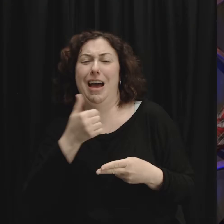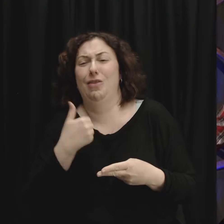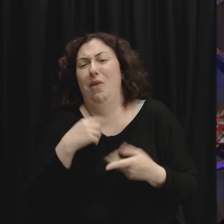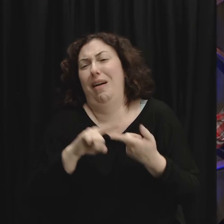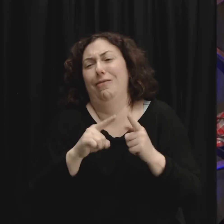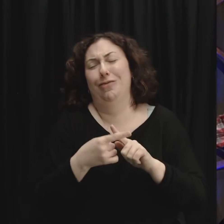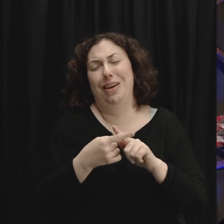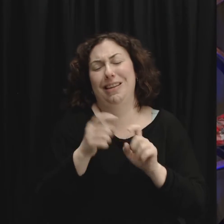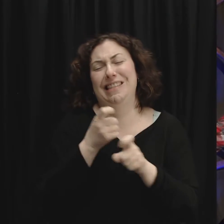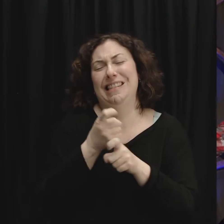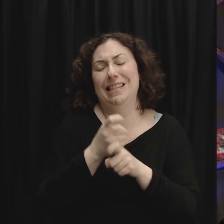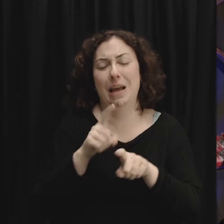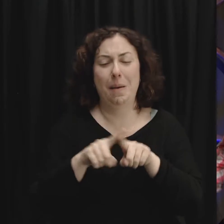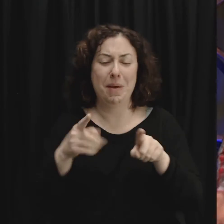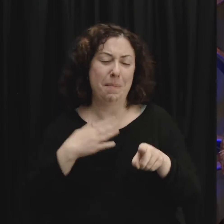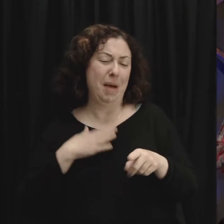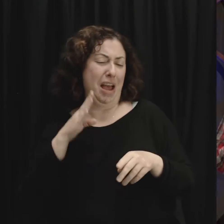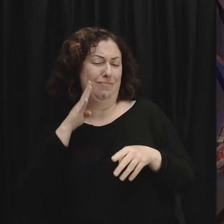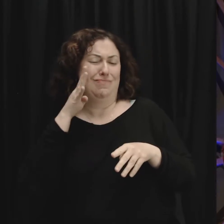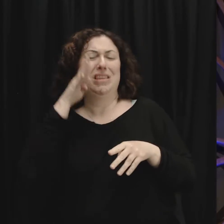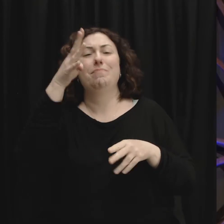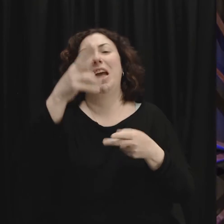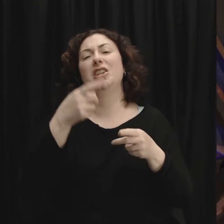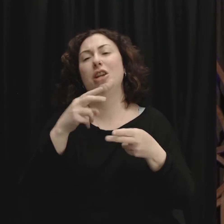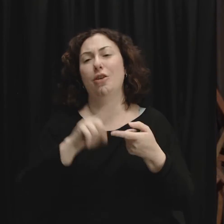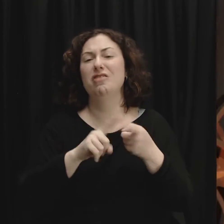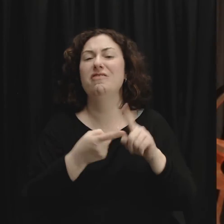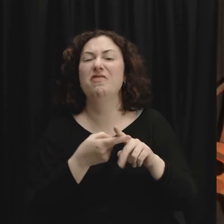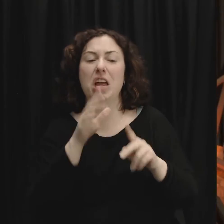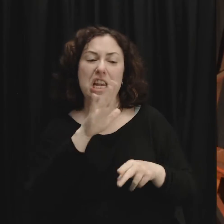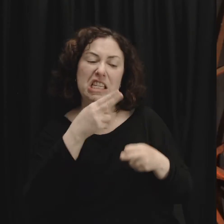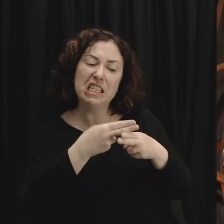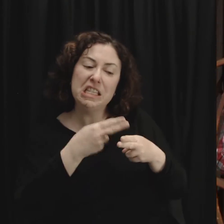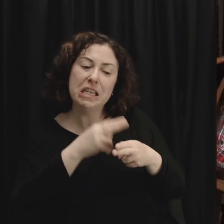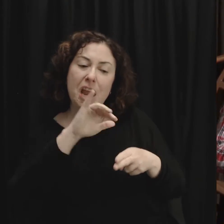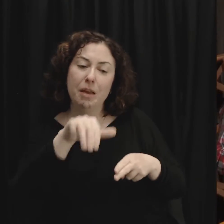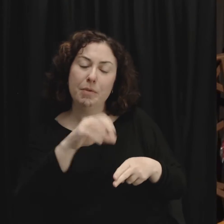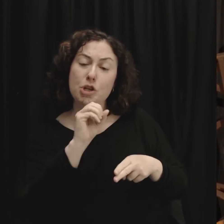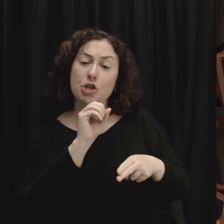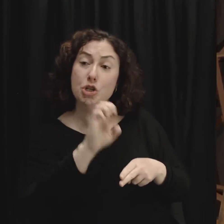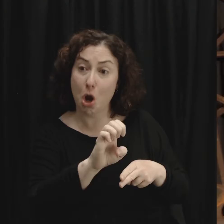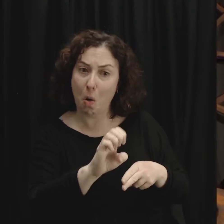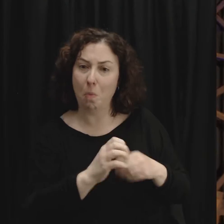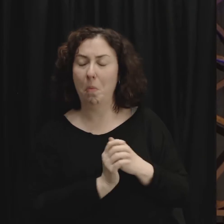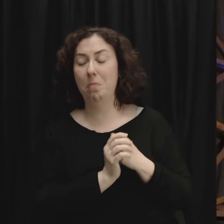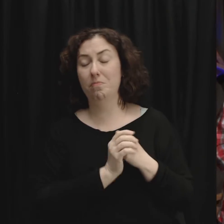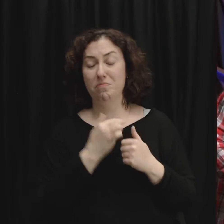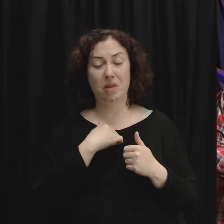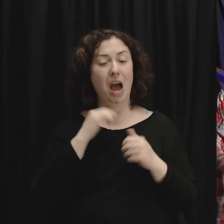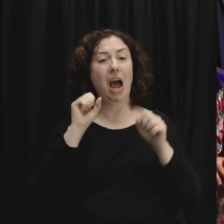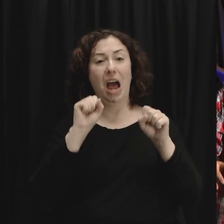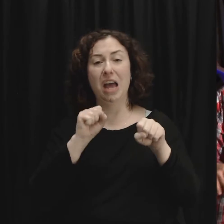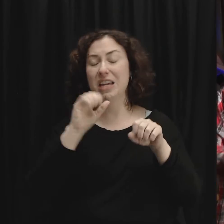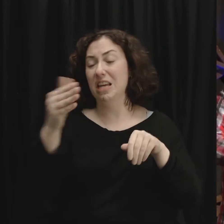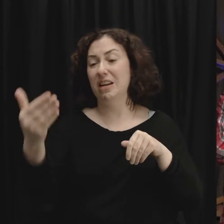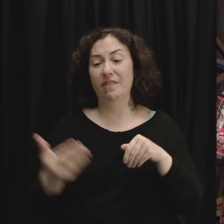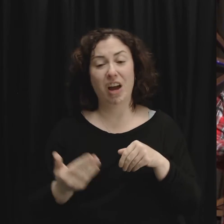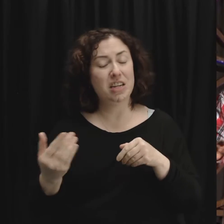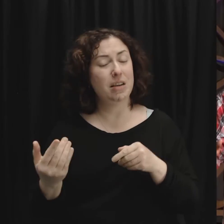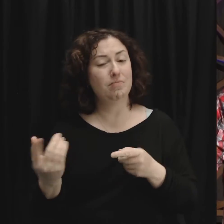okay? He's my imaginary friend. What I know is this, I could invite Joe to come to any weekend service of the Rescue Church in any of